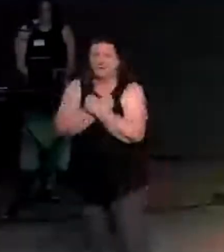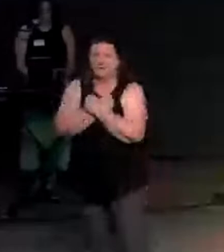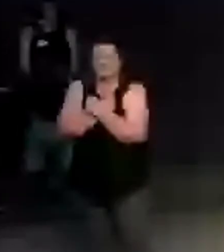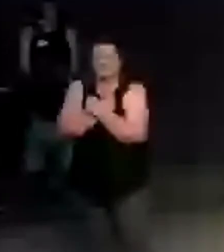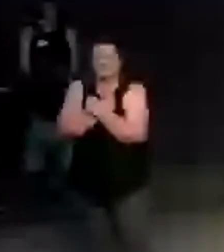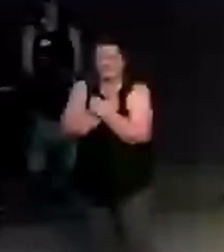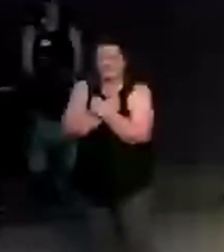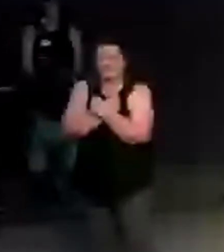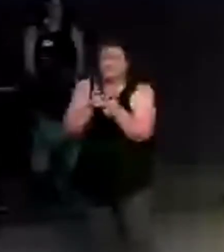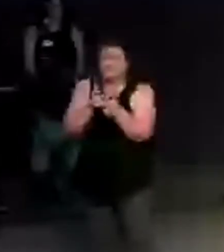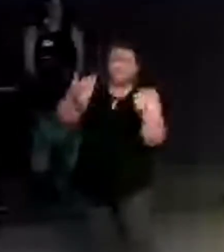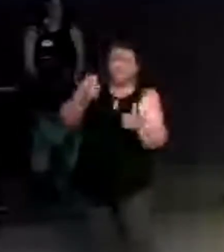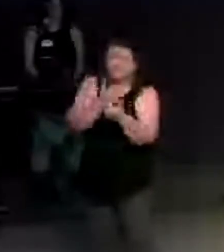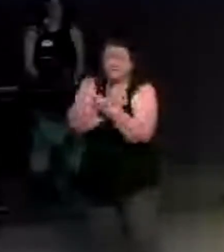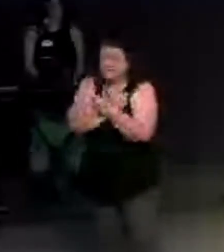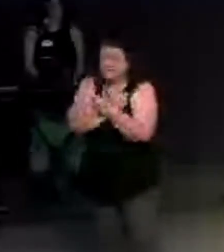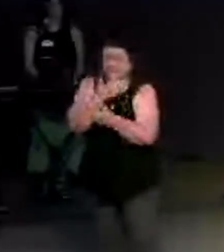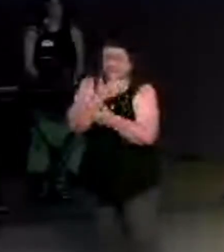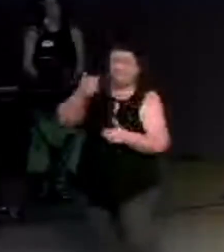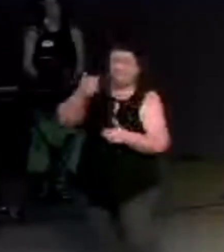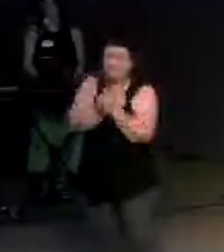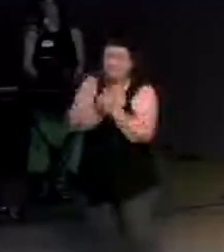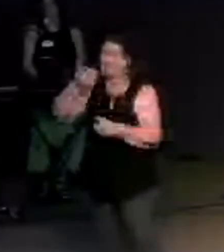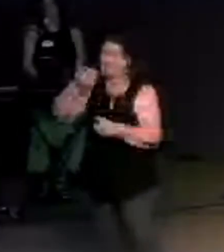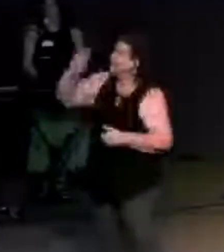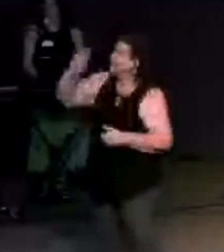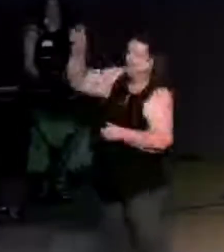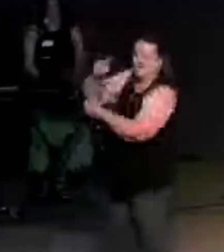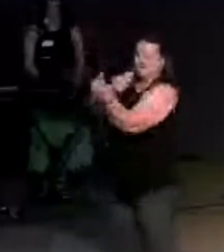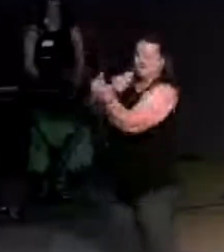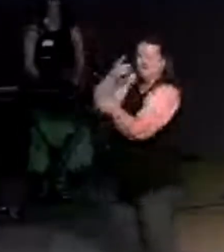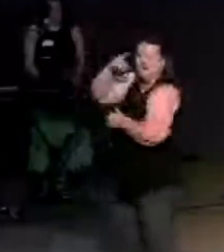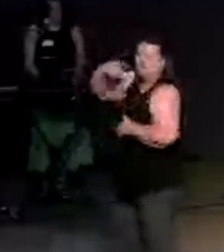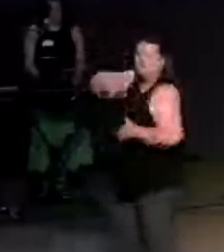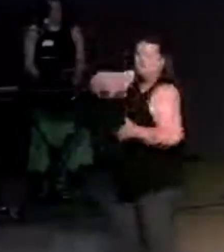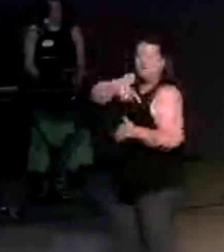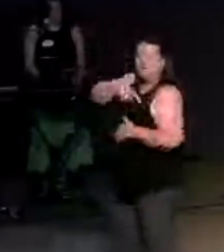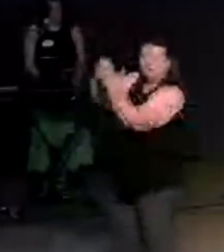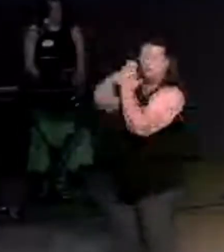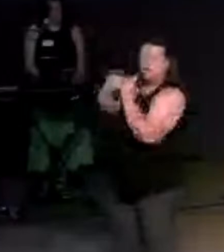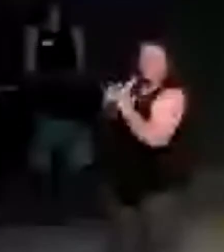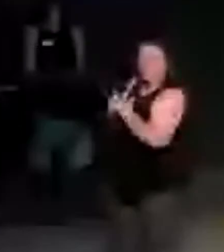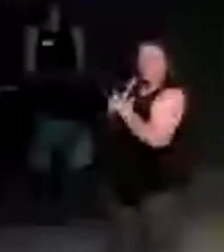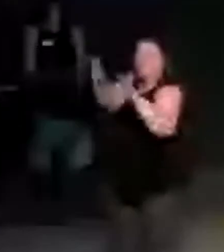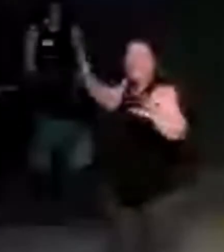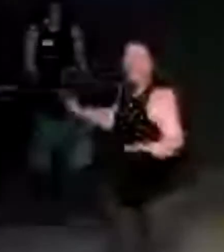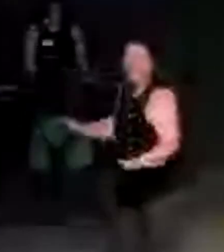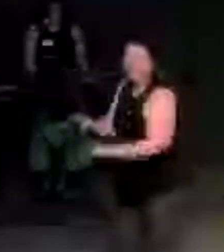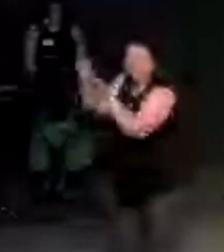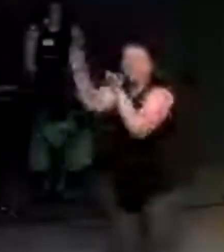the greatest love of all is god's love for us a love that showed itself in action